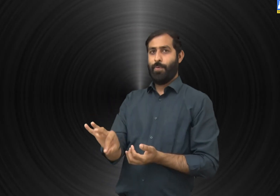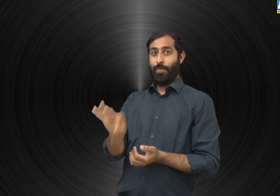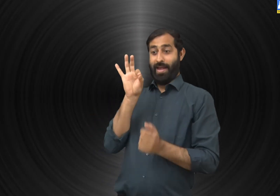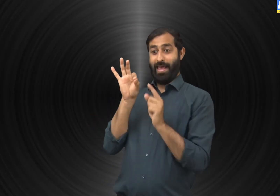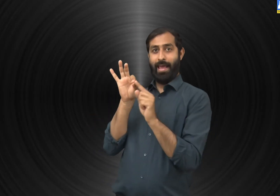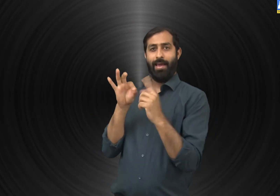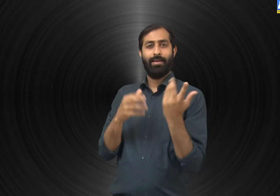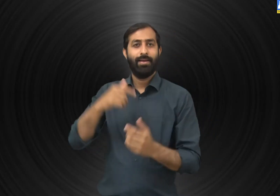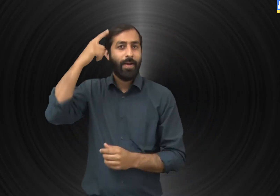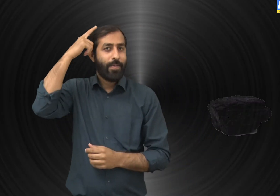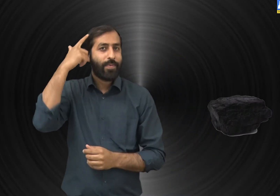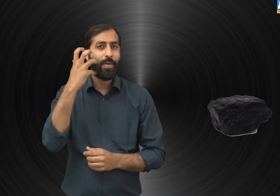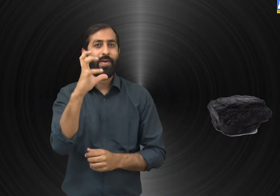example of coal.